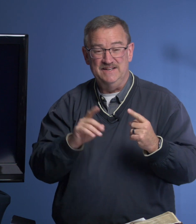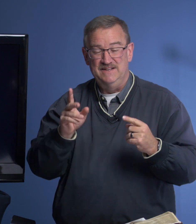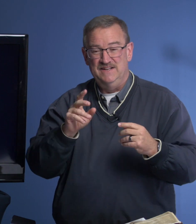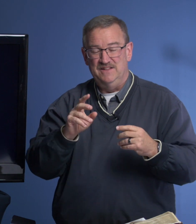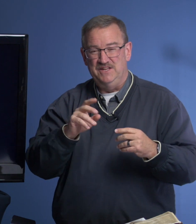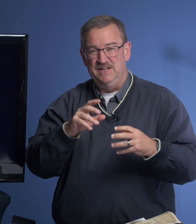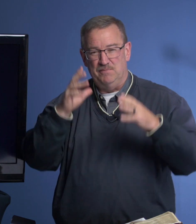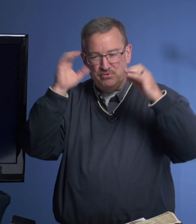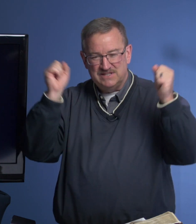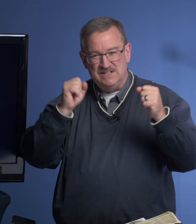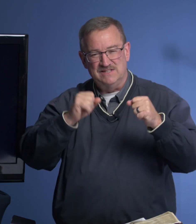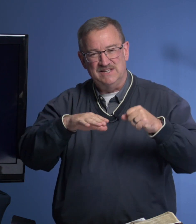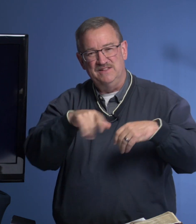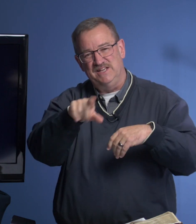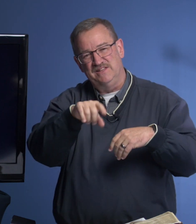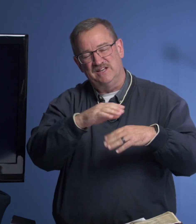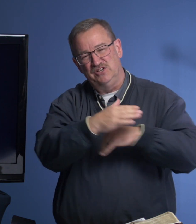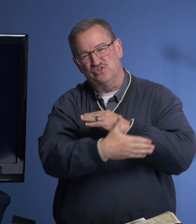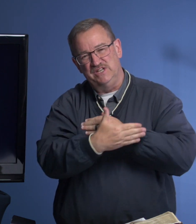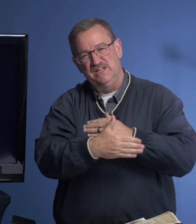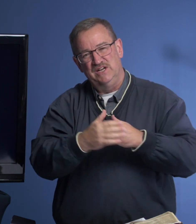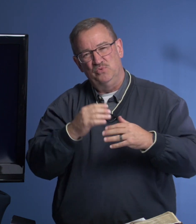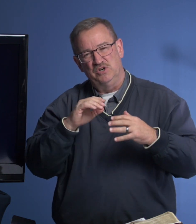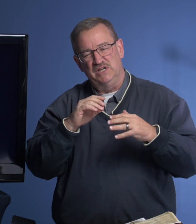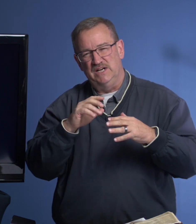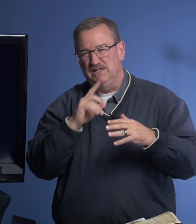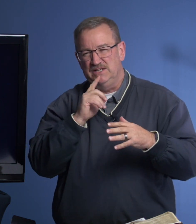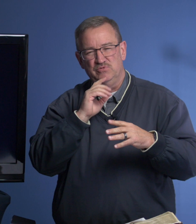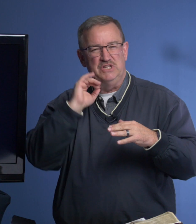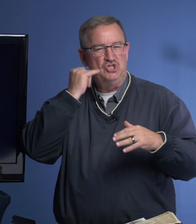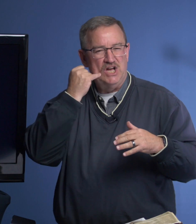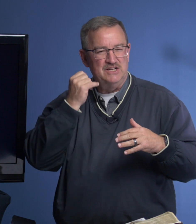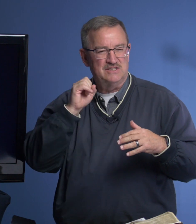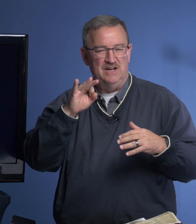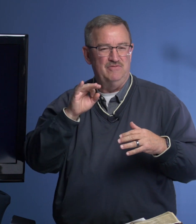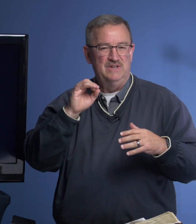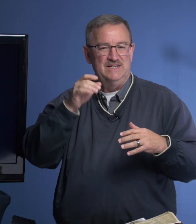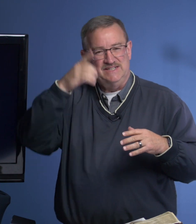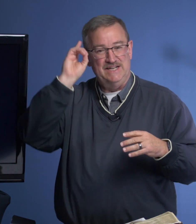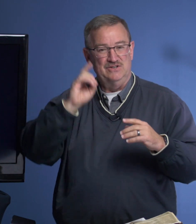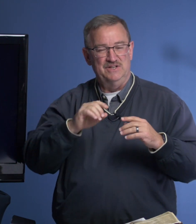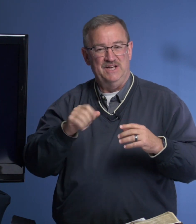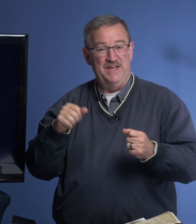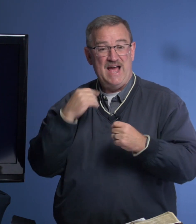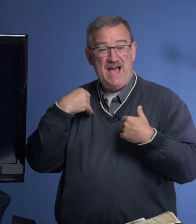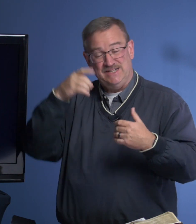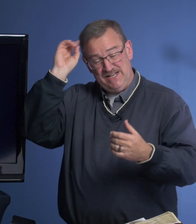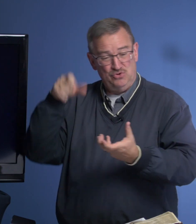the presidents in the country were really jealous of Daniel, and they had Daniel